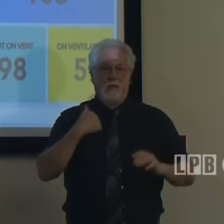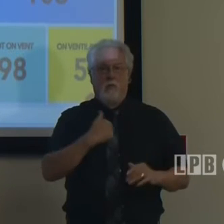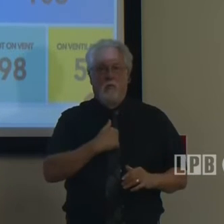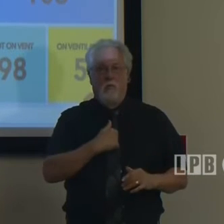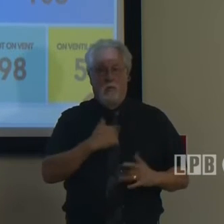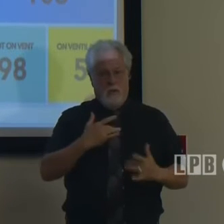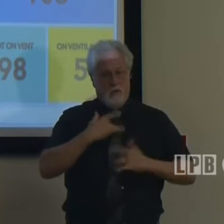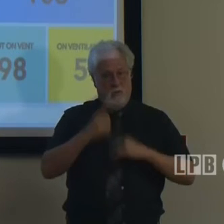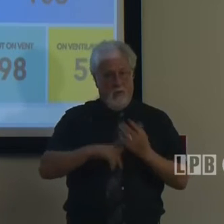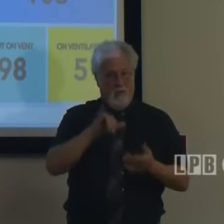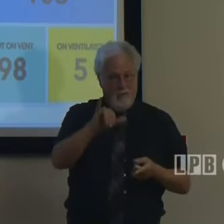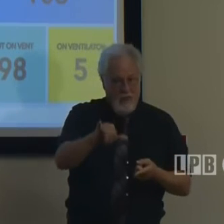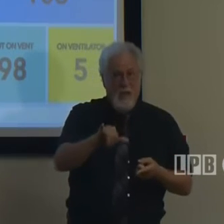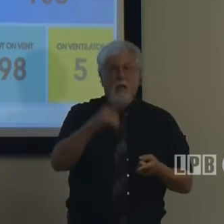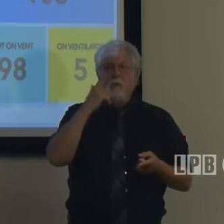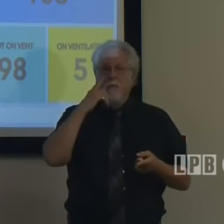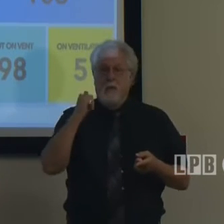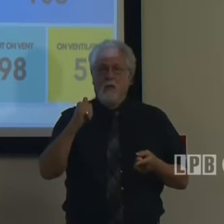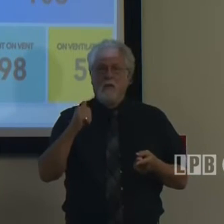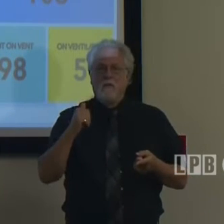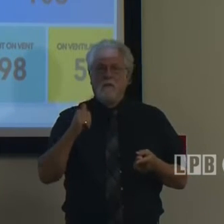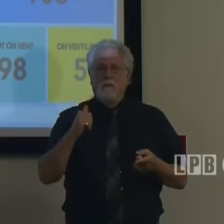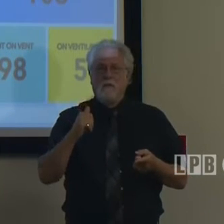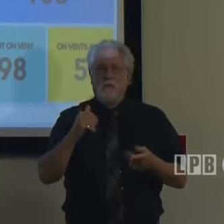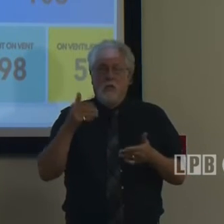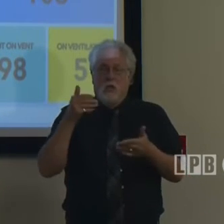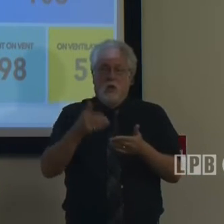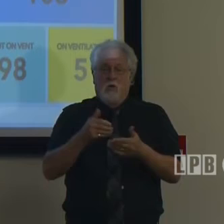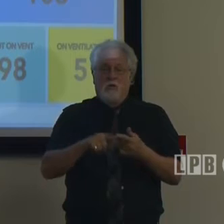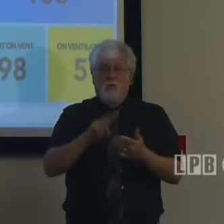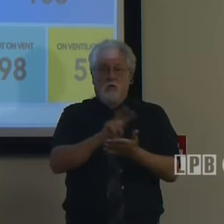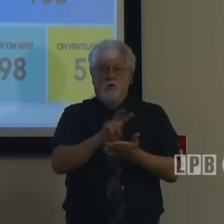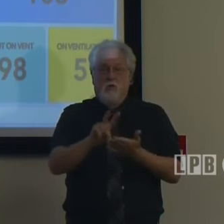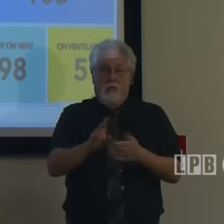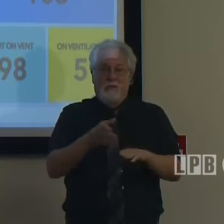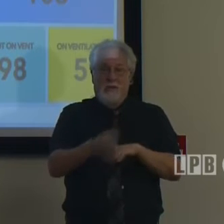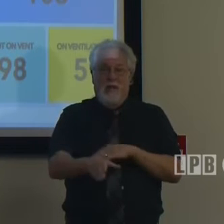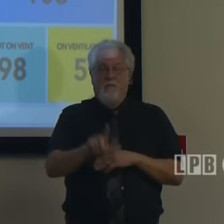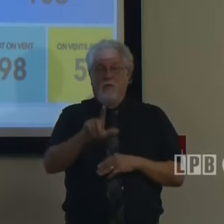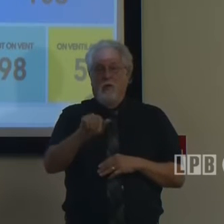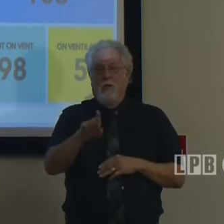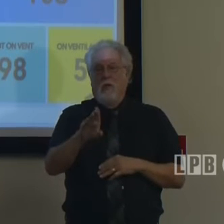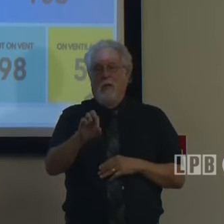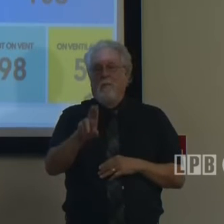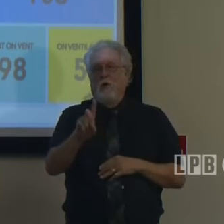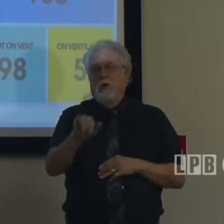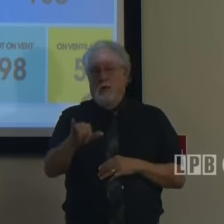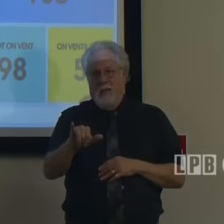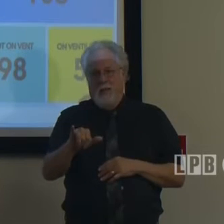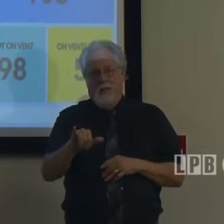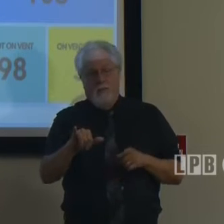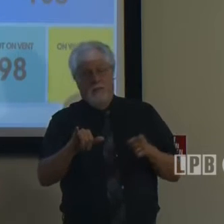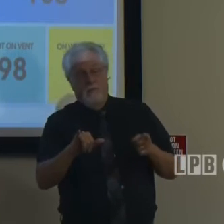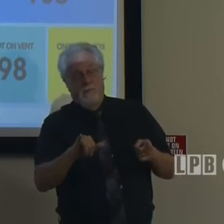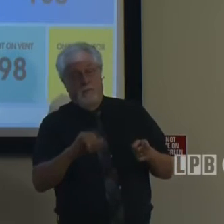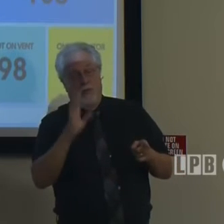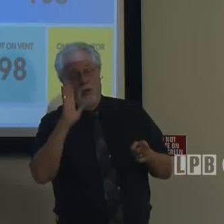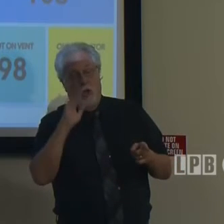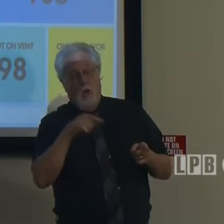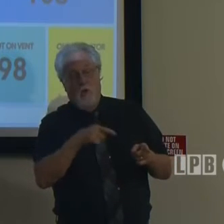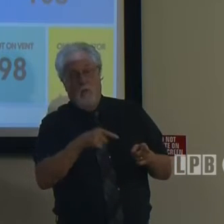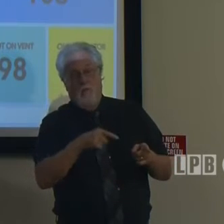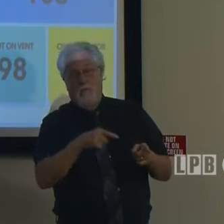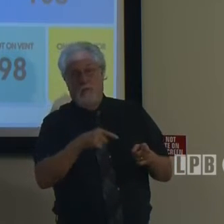concerned about that because we're getting close to that two weeks after the Labor Day activities. And we're